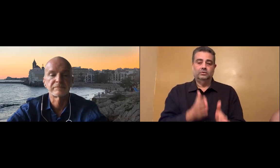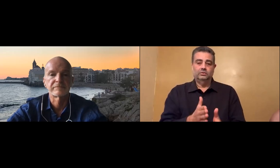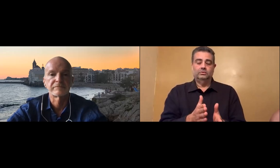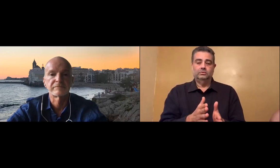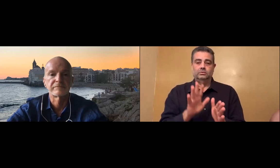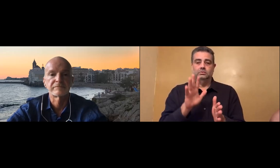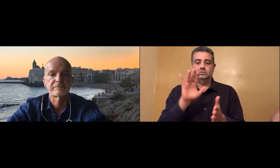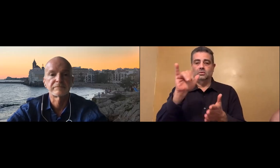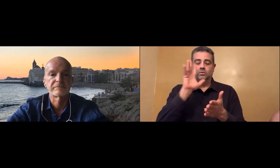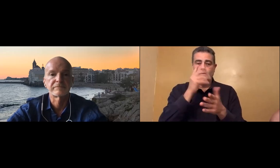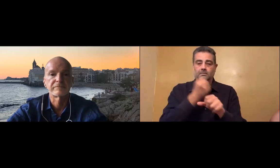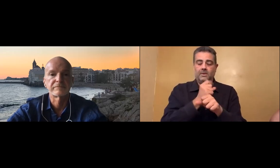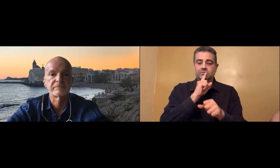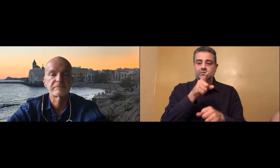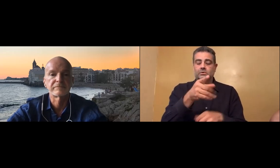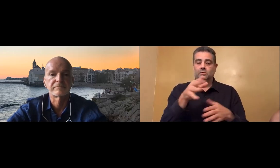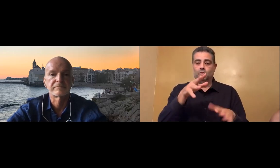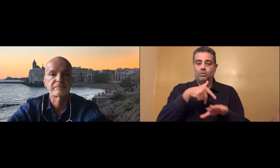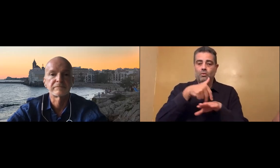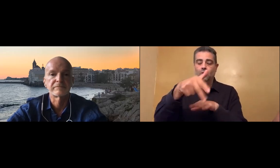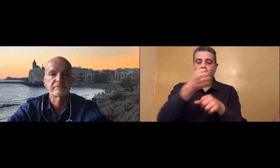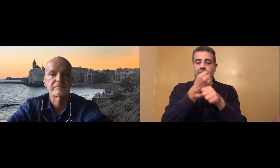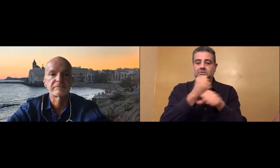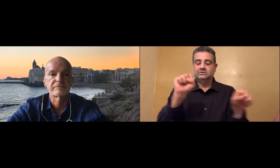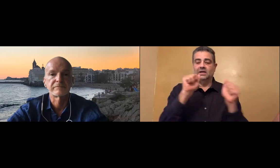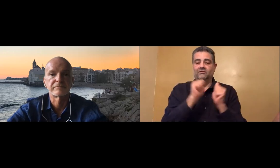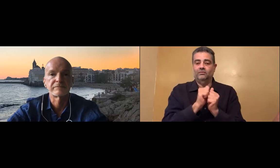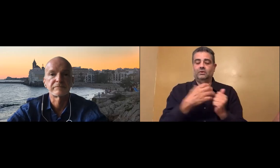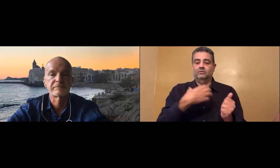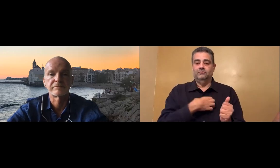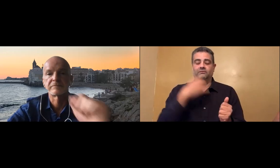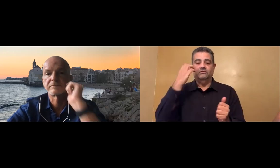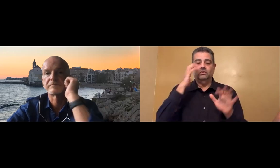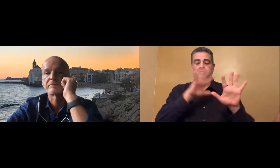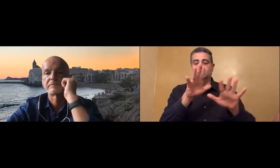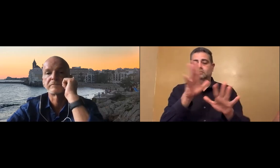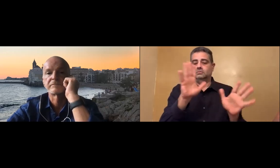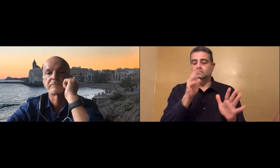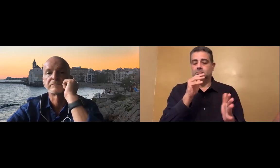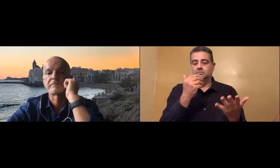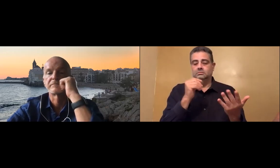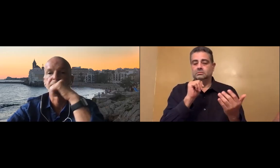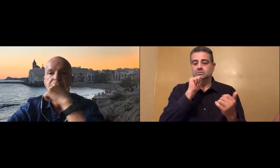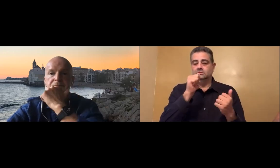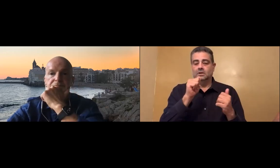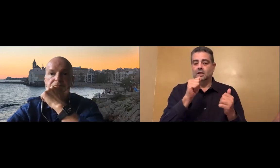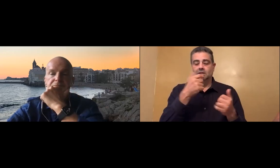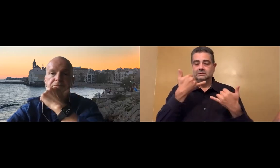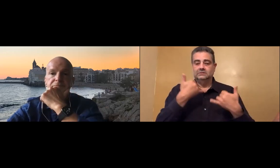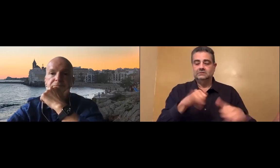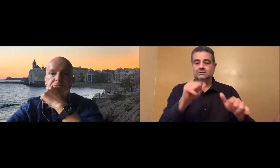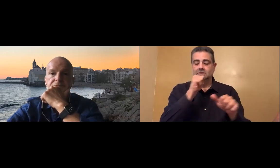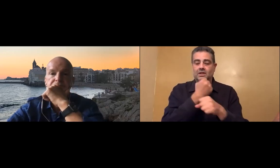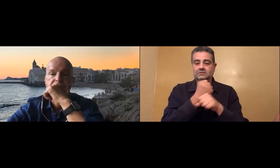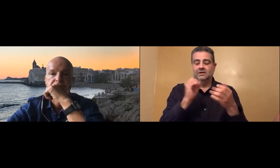travel. Not unless you've you've had appropriate training and how to do so.